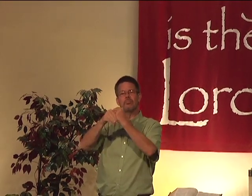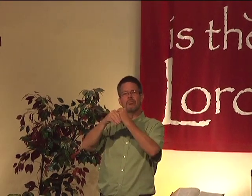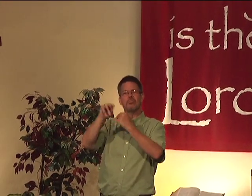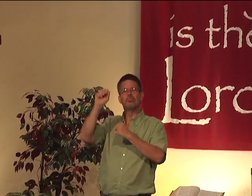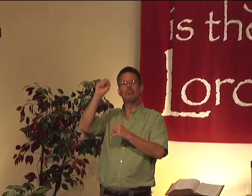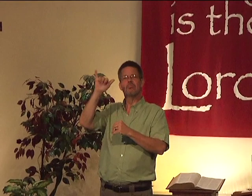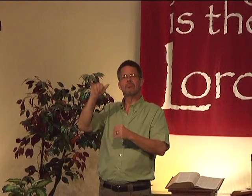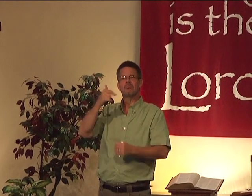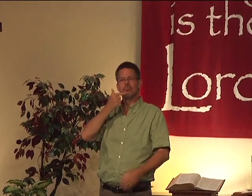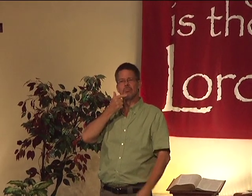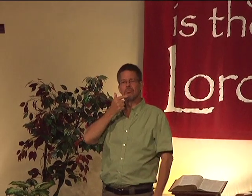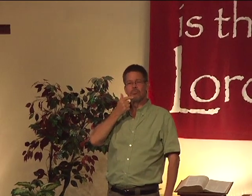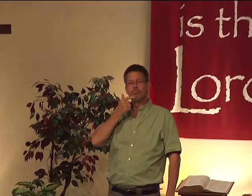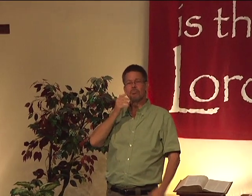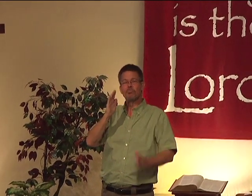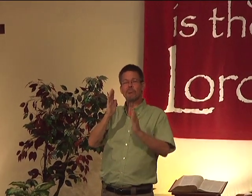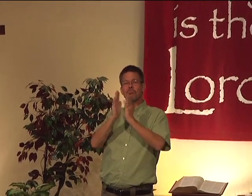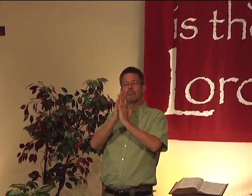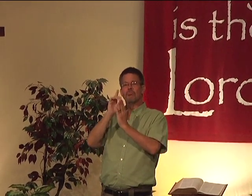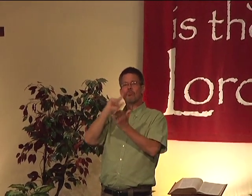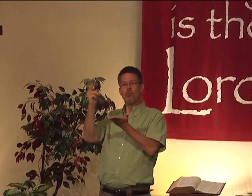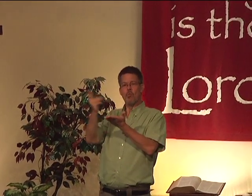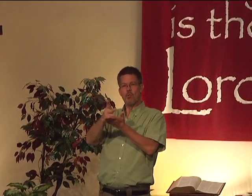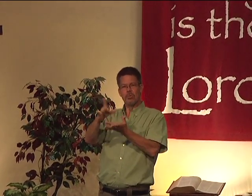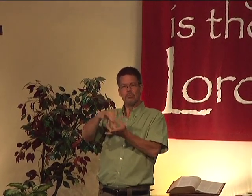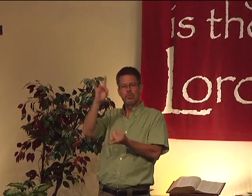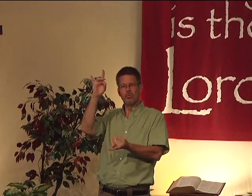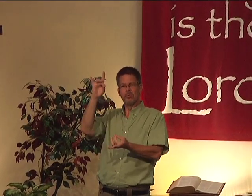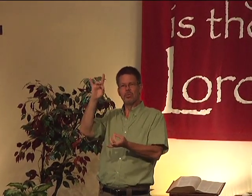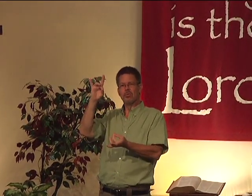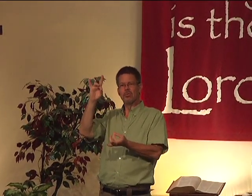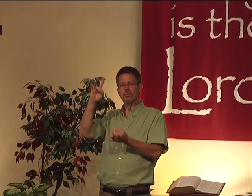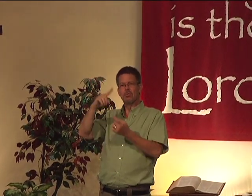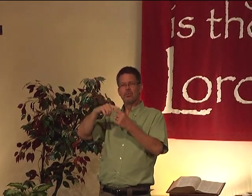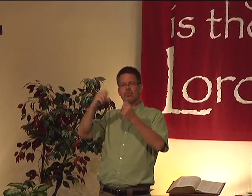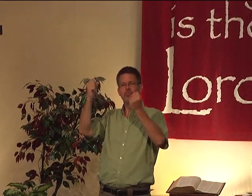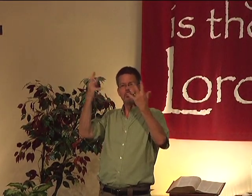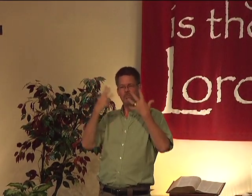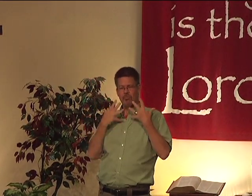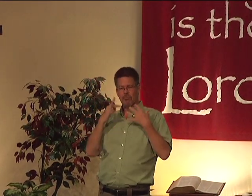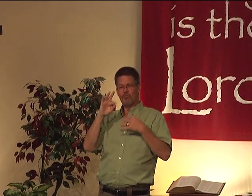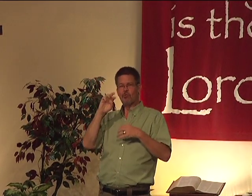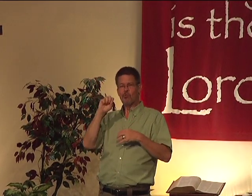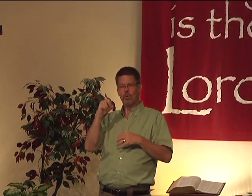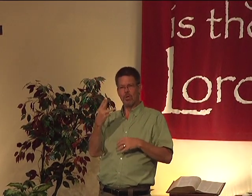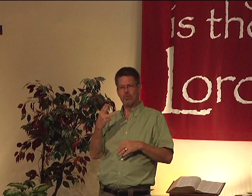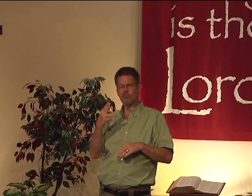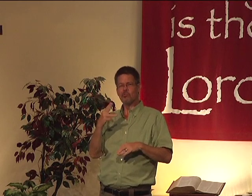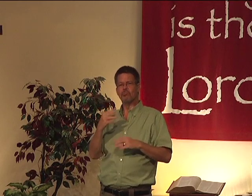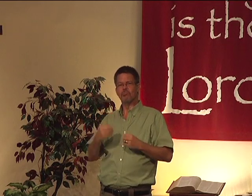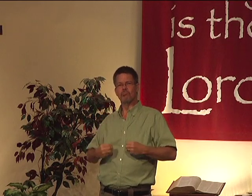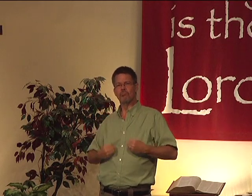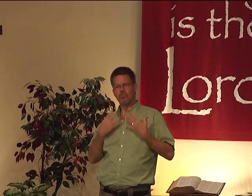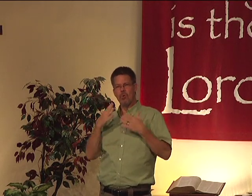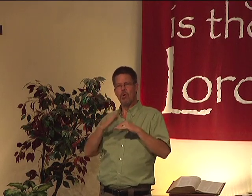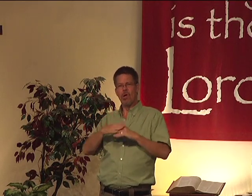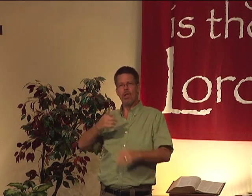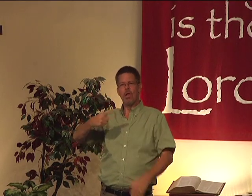The message to pray for the Holy Spirit, to really come upon us fresh, fall upon us